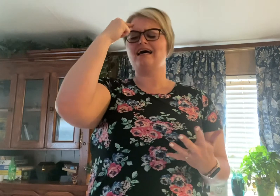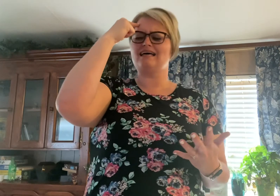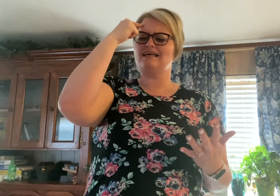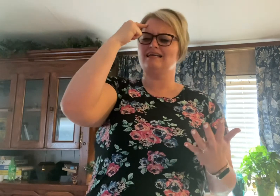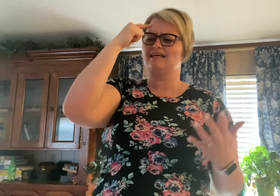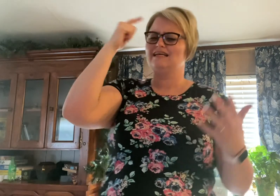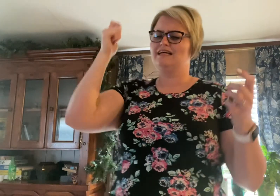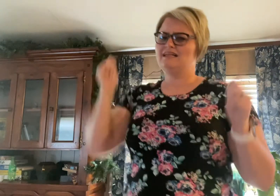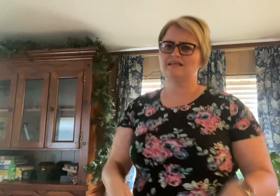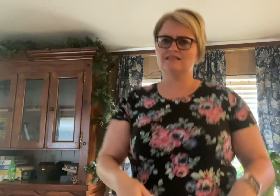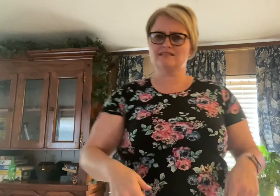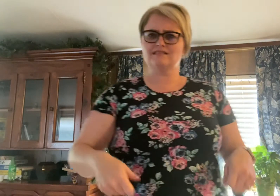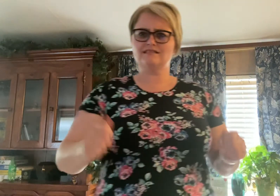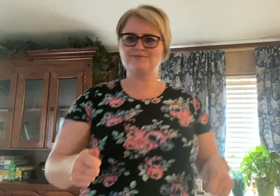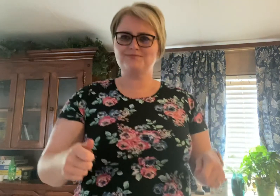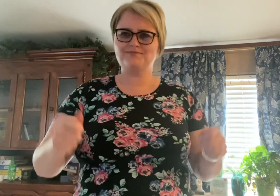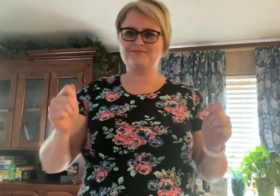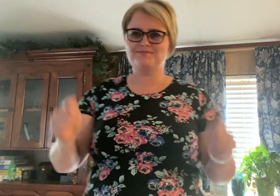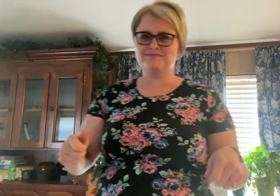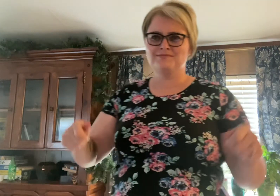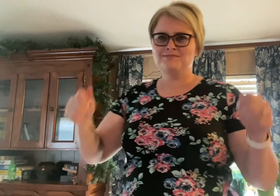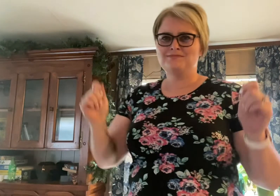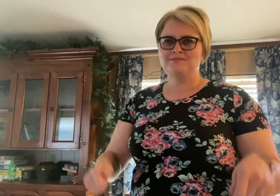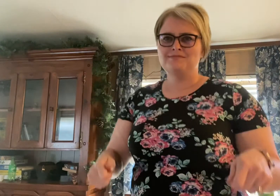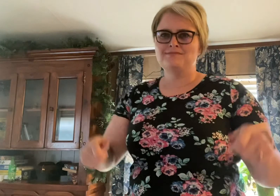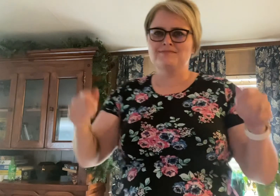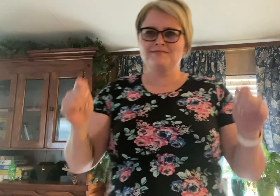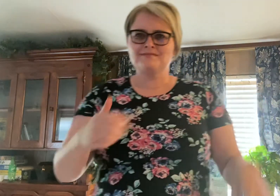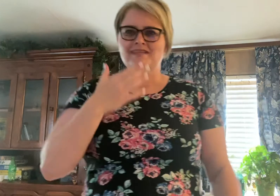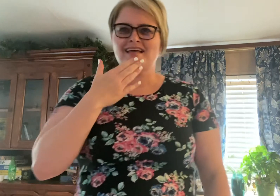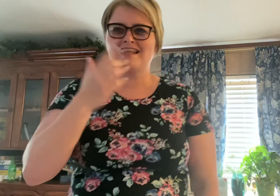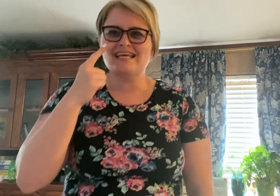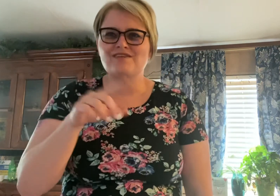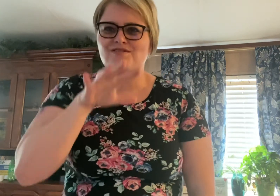Defend can't hide the of so you wrote down